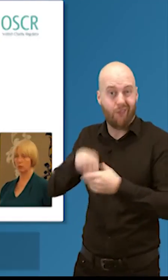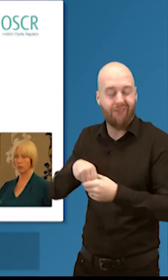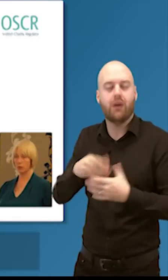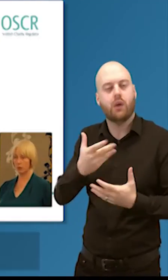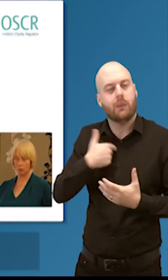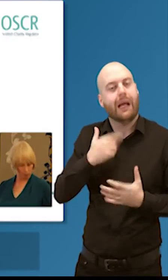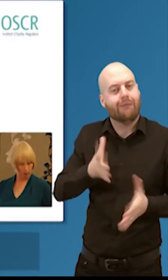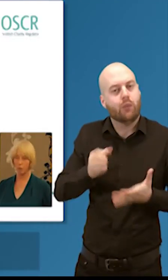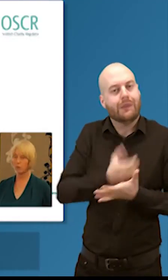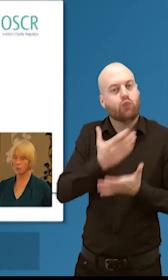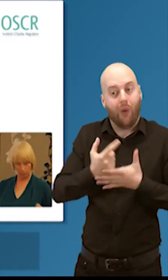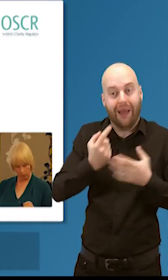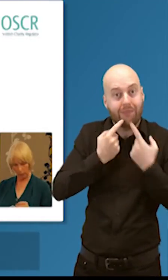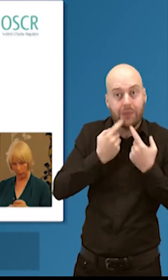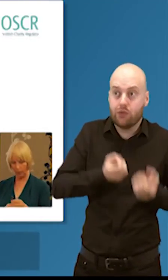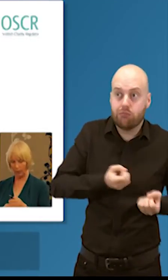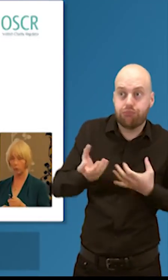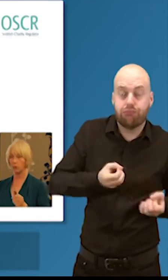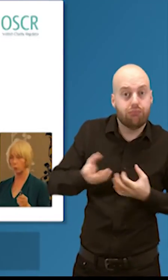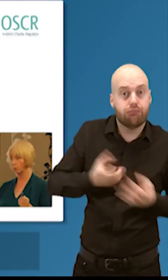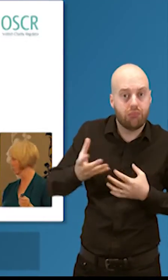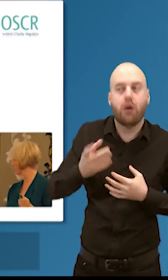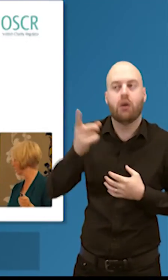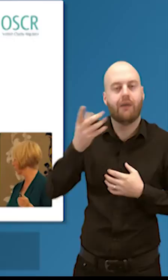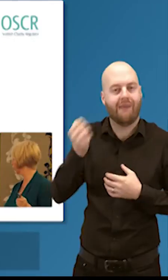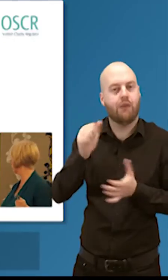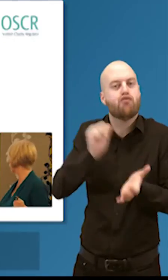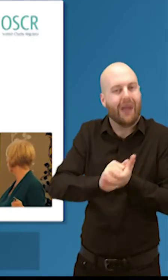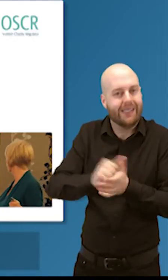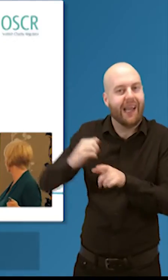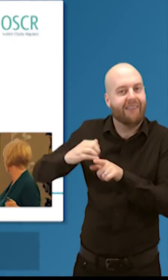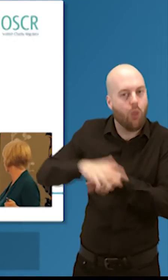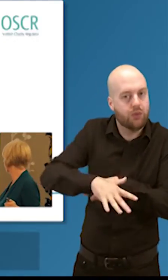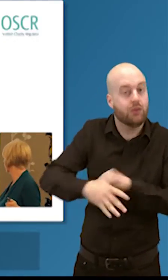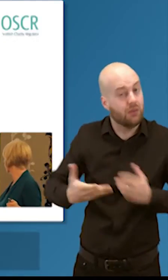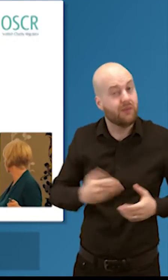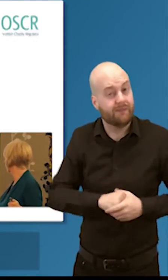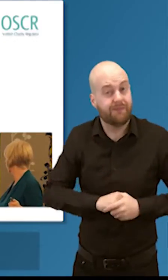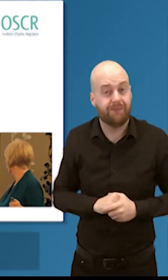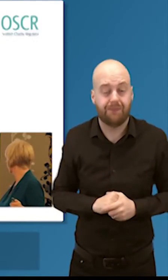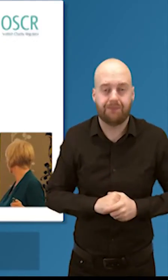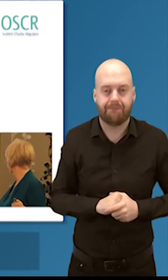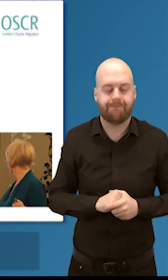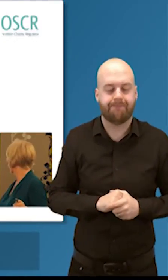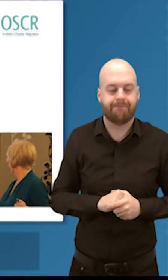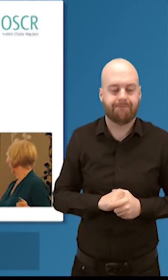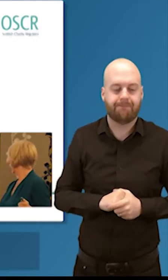Oh, disappeared that one. I was told to keep an eye on the down button but I forgot about that there. Let's bring that back.